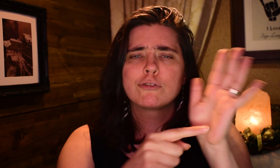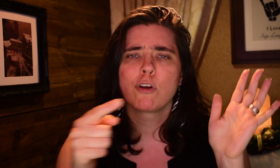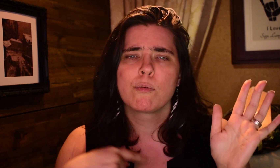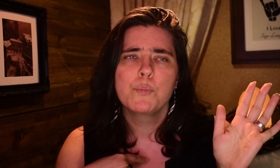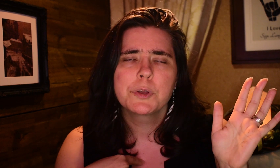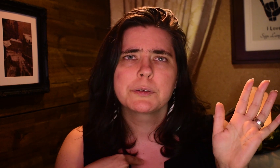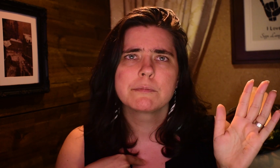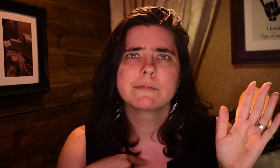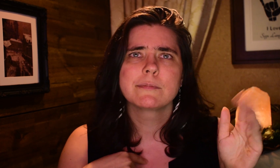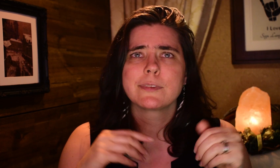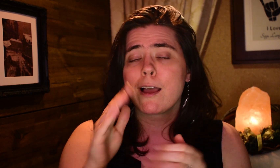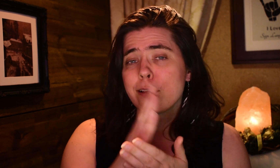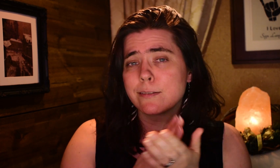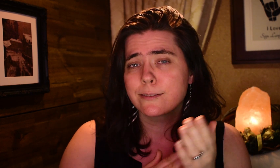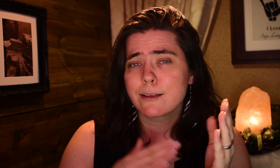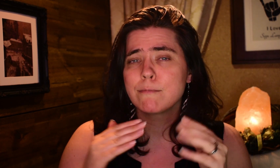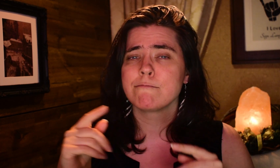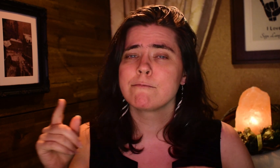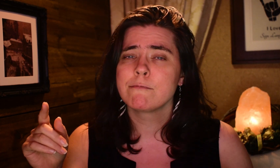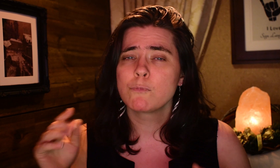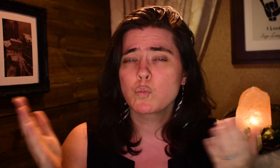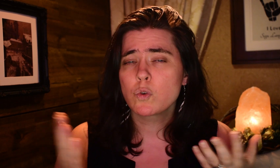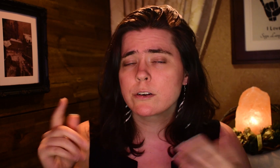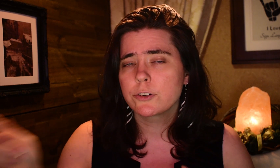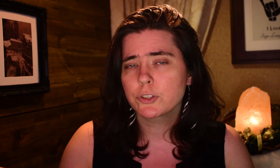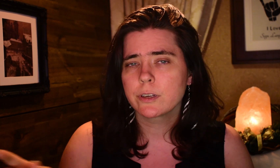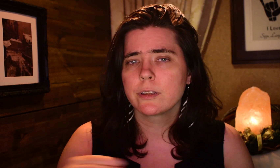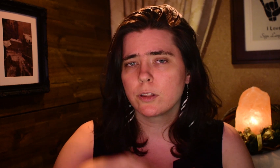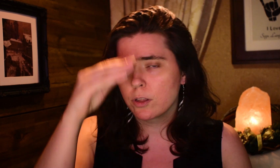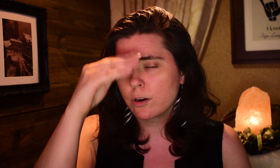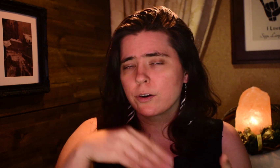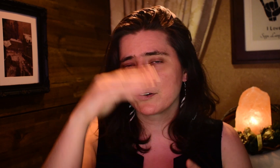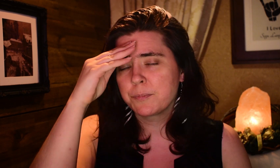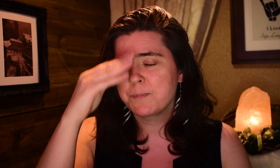She showed me some of what she was learning.